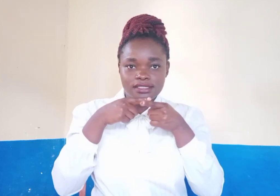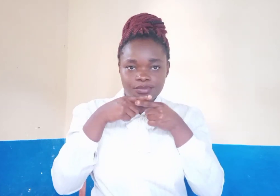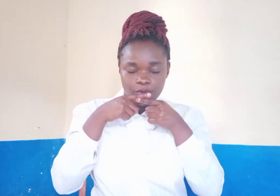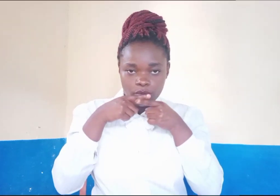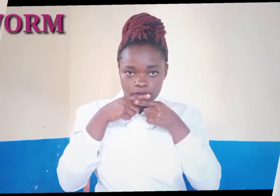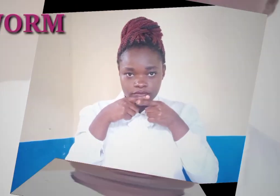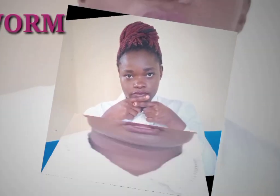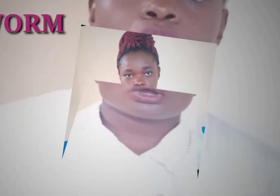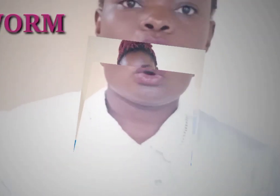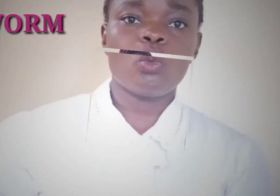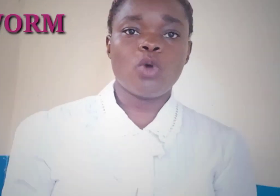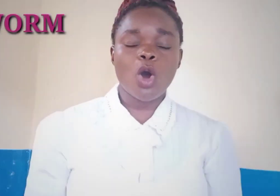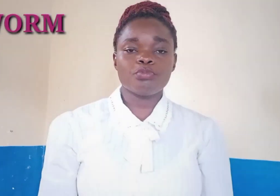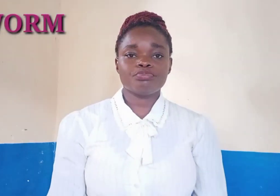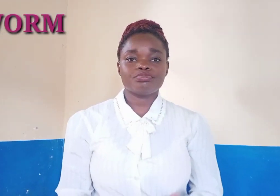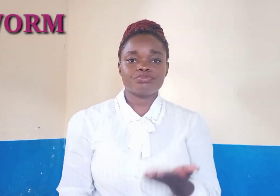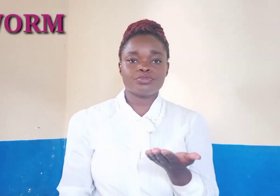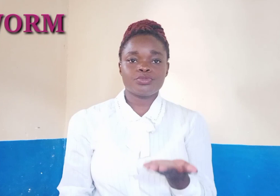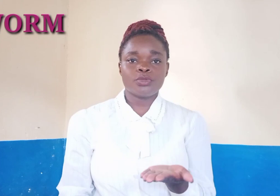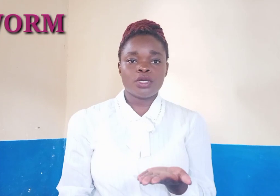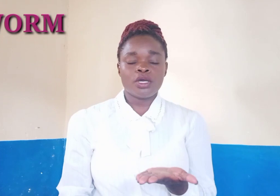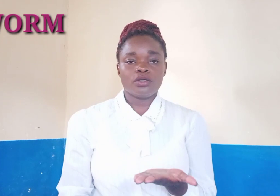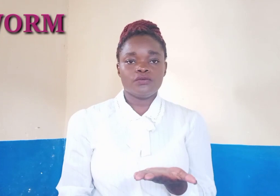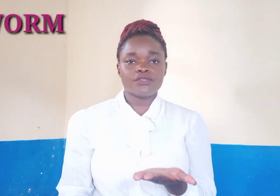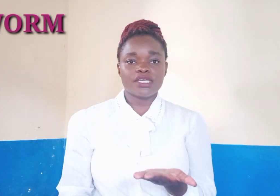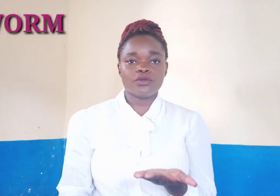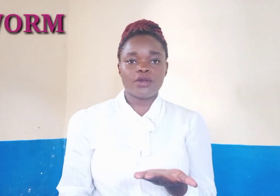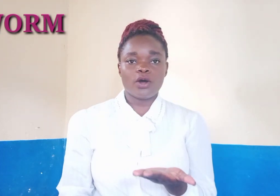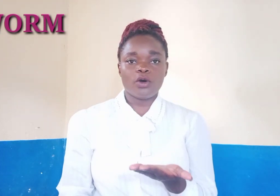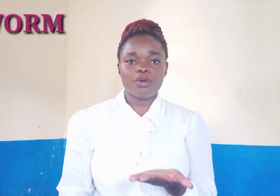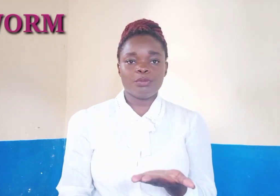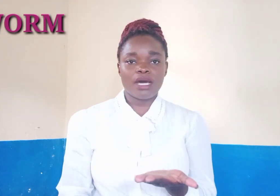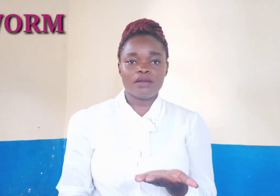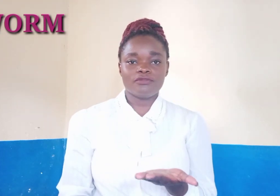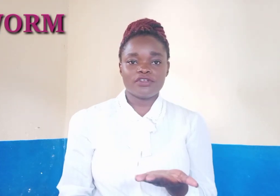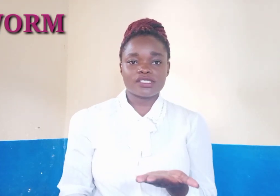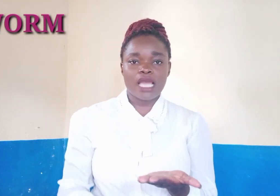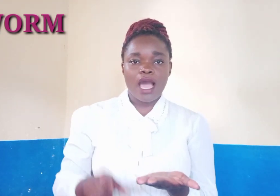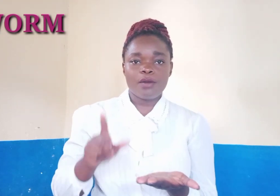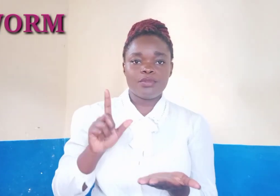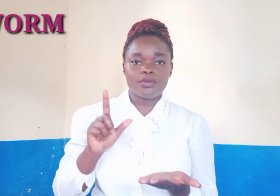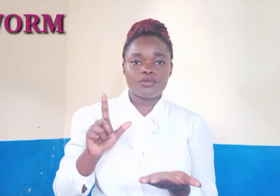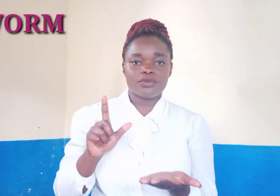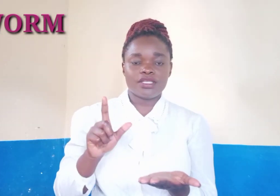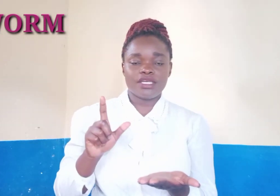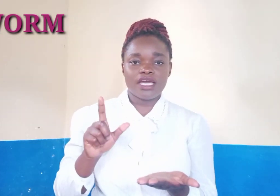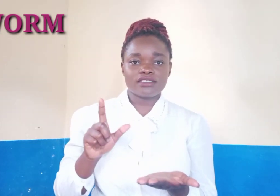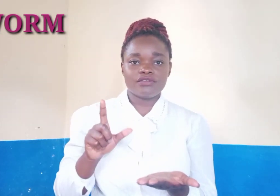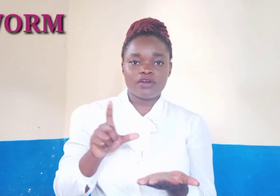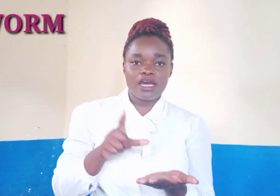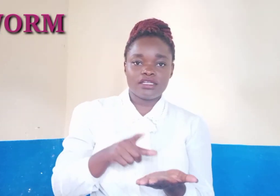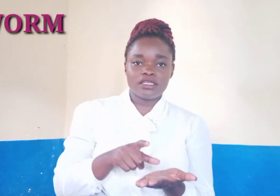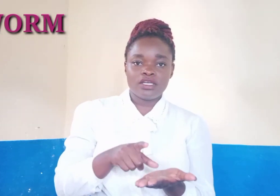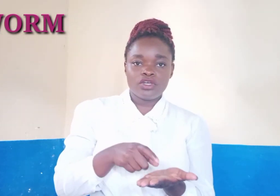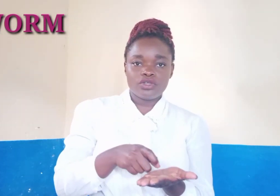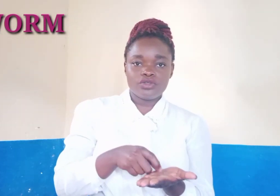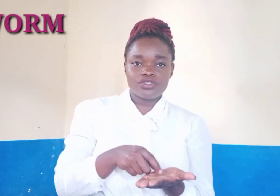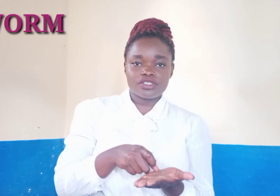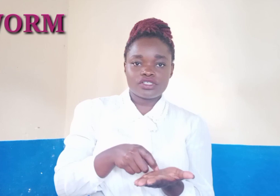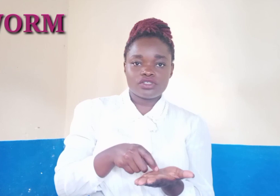right warm you take your open palm facing up with the active palm you just